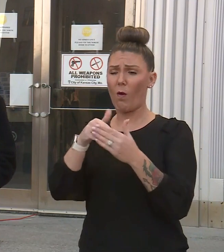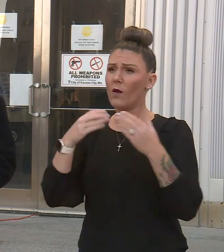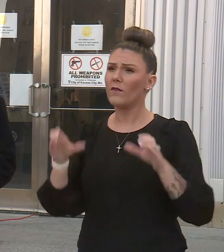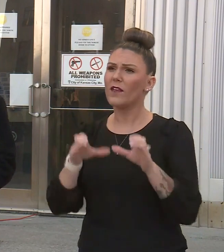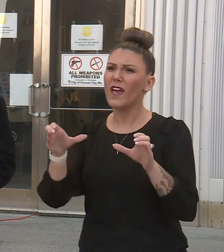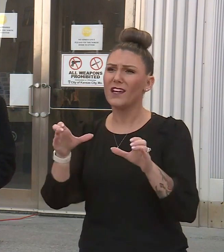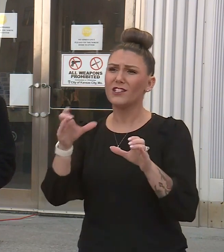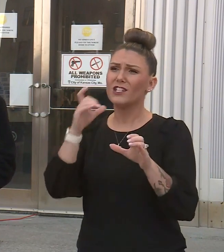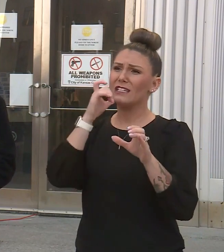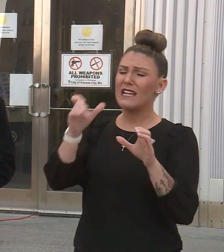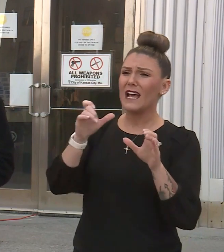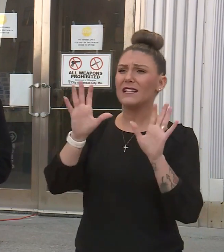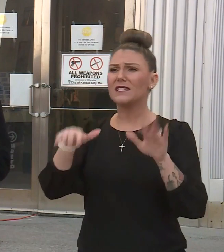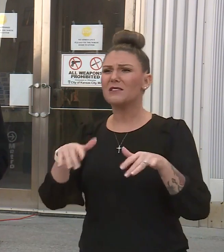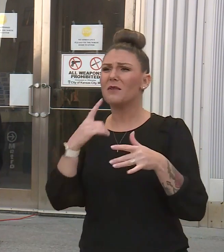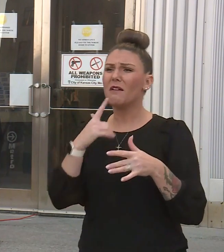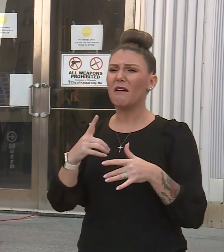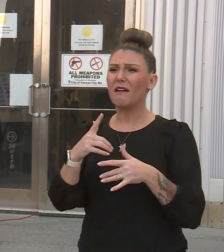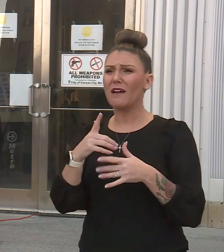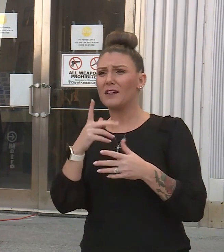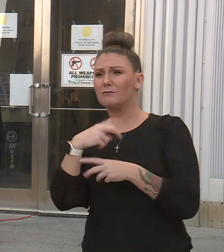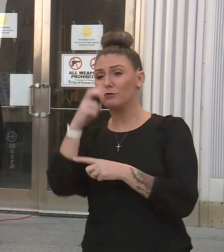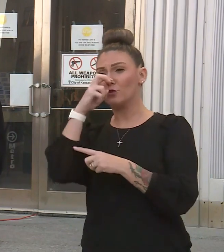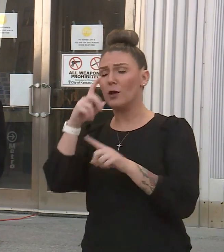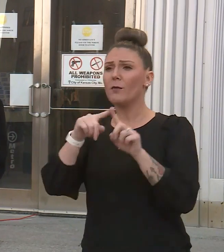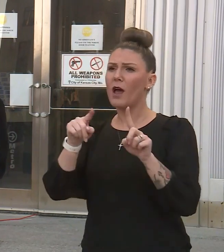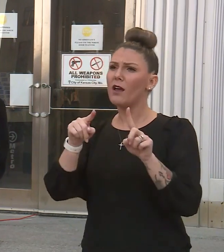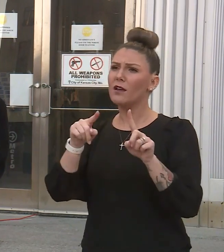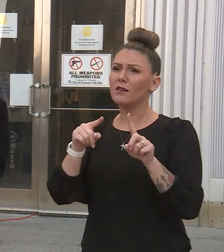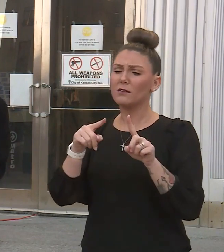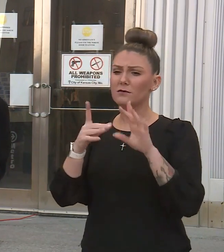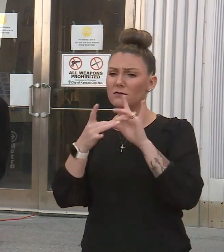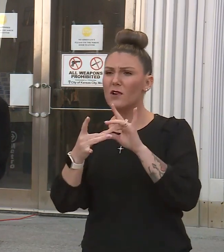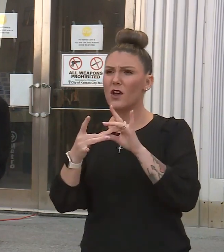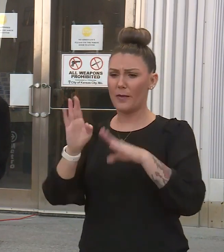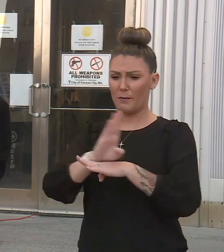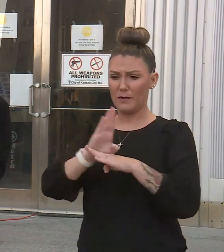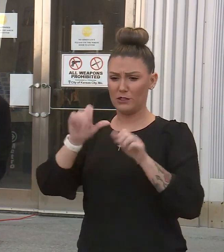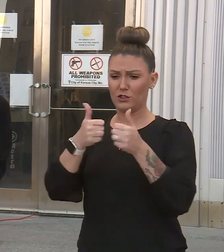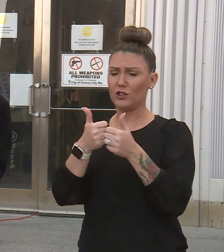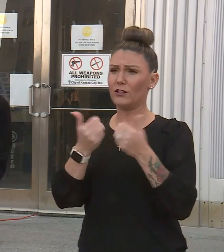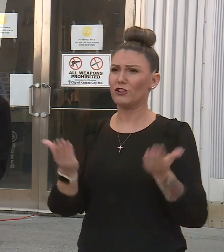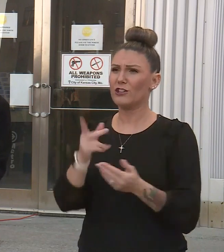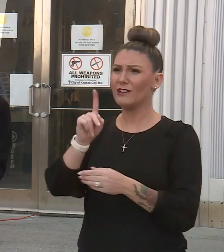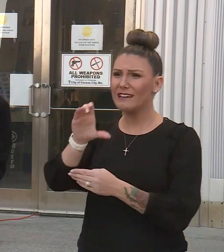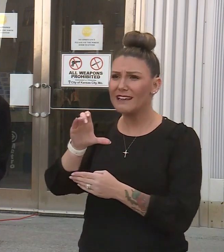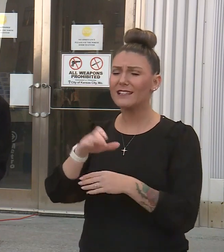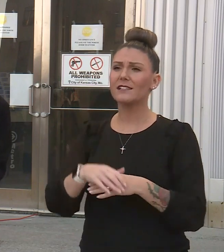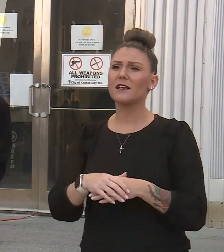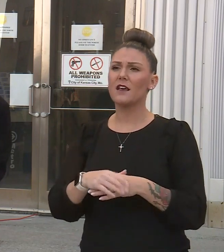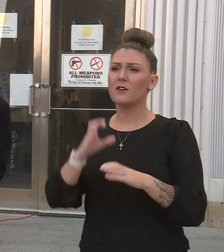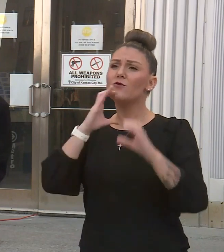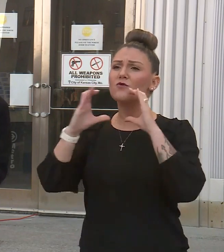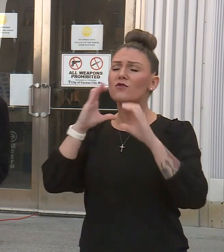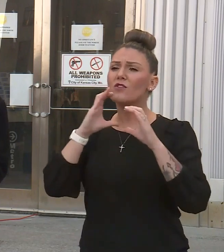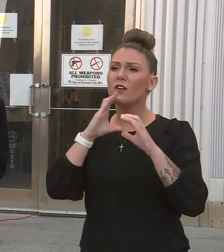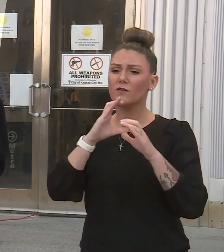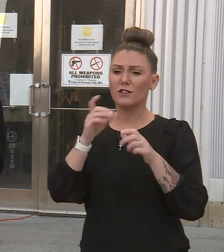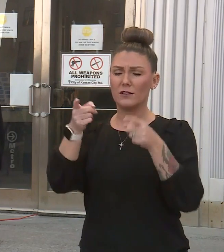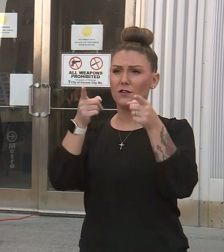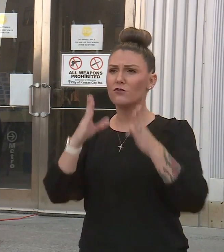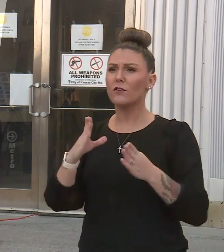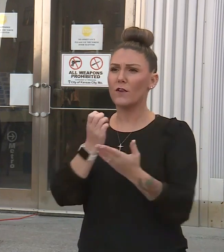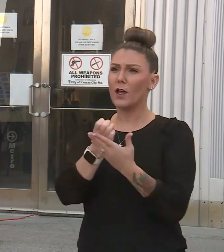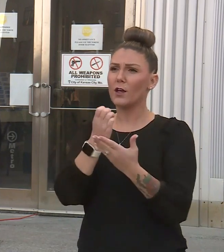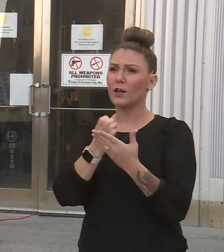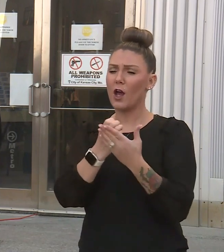not to be punitive and we certainly take them cognizant of business challenges in Kansas City. I had a conversation with our director of the Economic